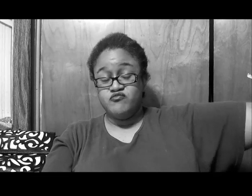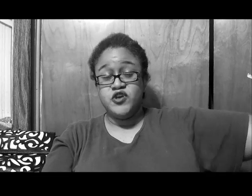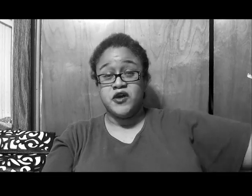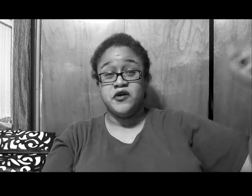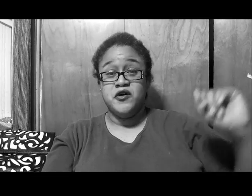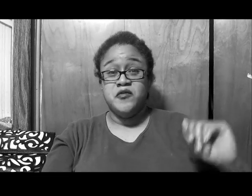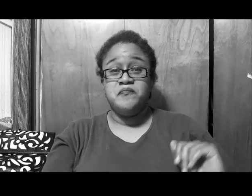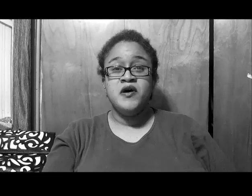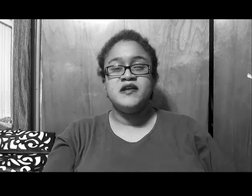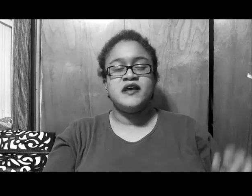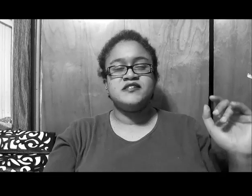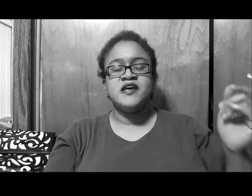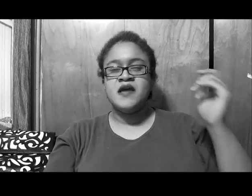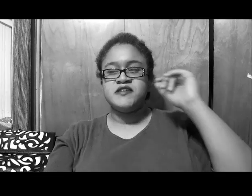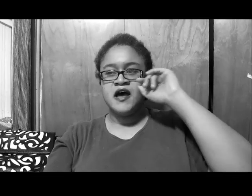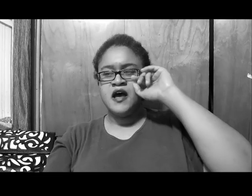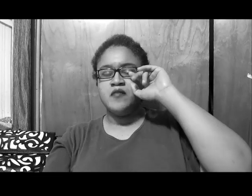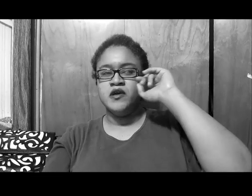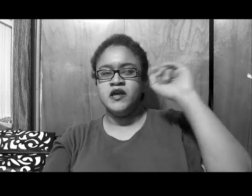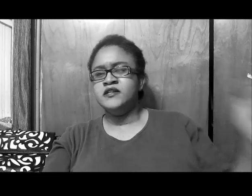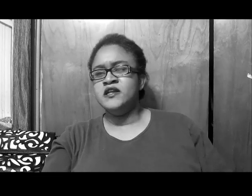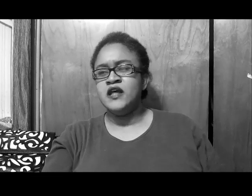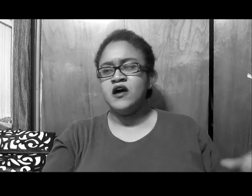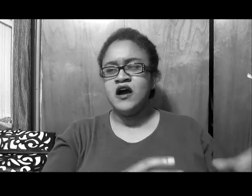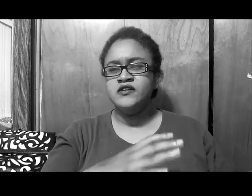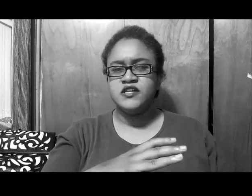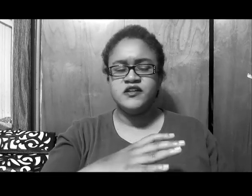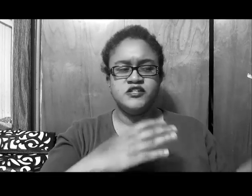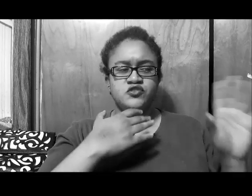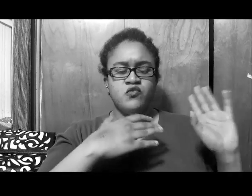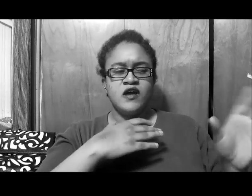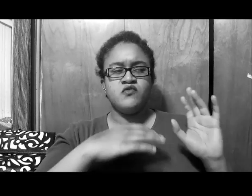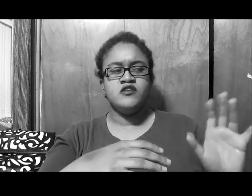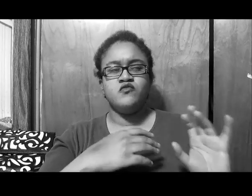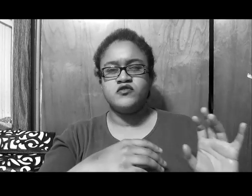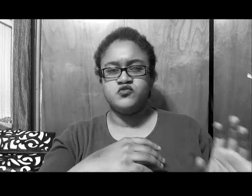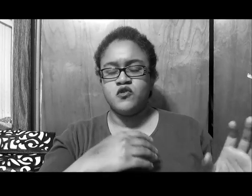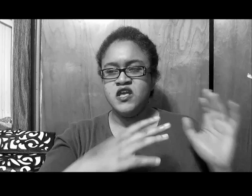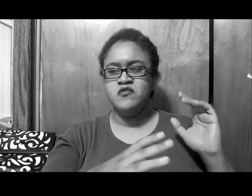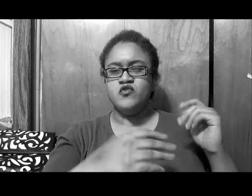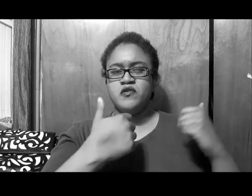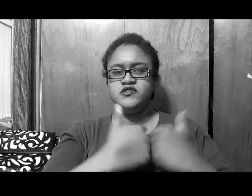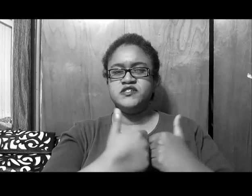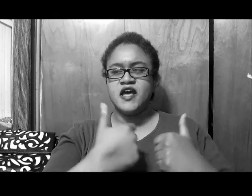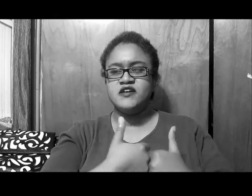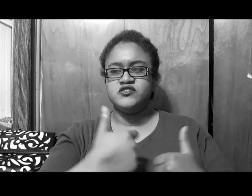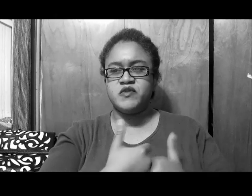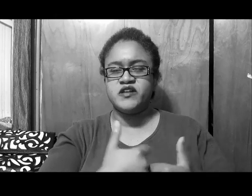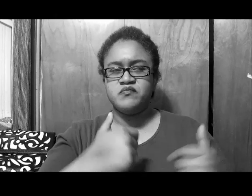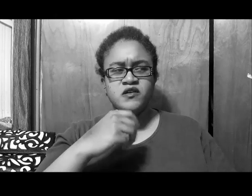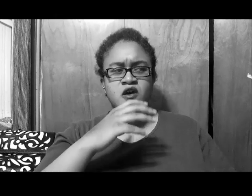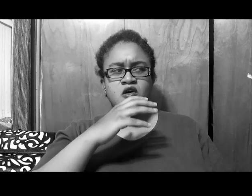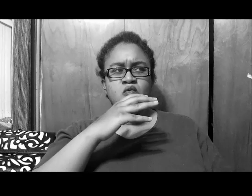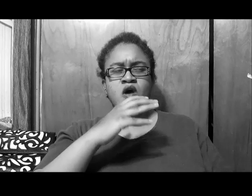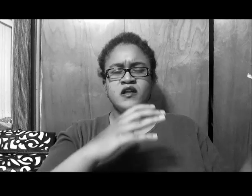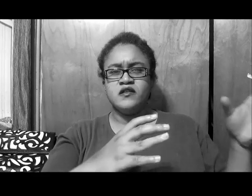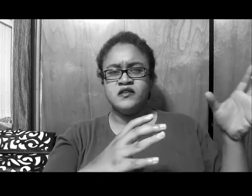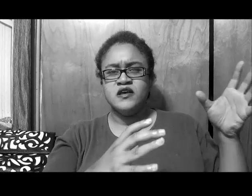yeah, but, at the same time, it did not understand that, you know, right and right and wrong, it was wrong, even when a person has an ass or stuff like that, but, what the